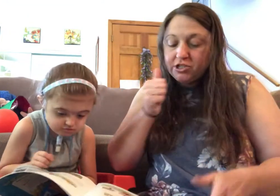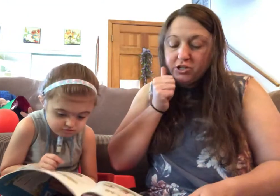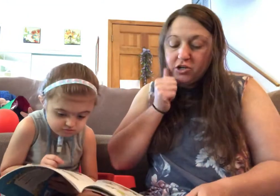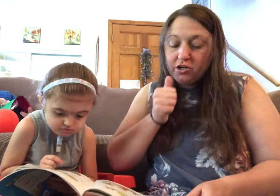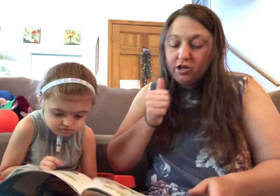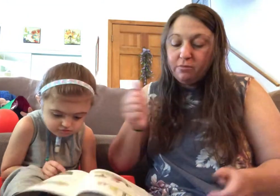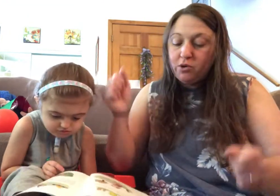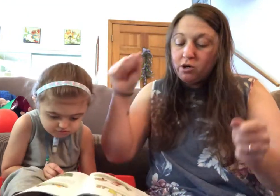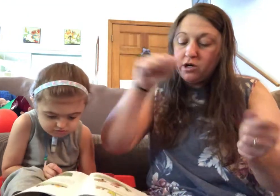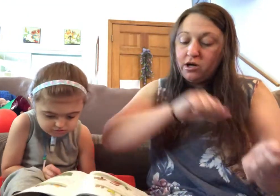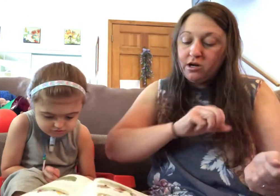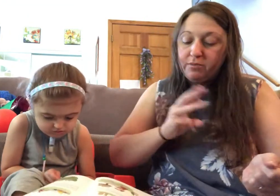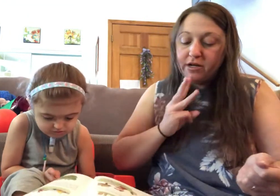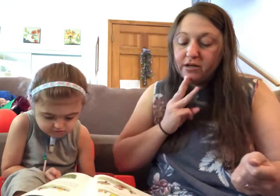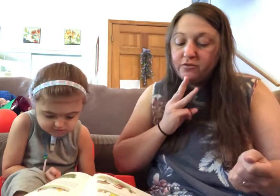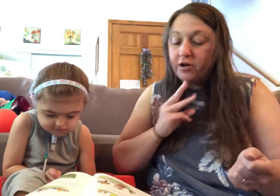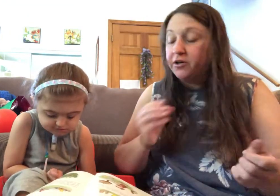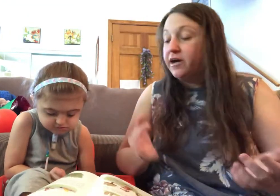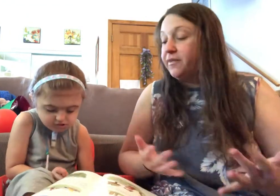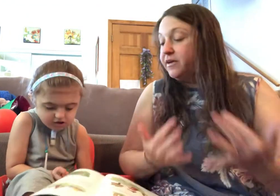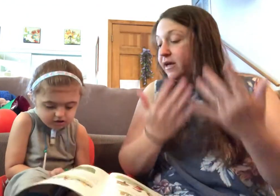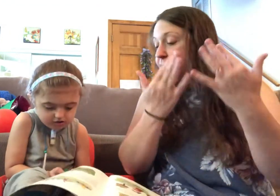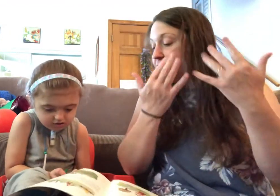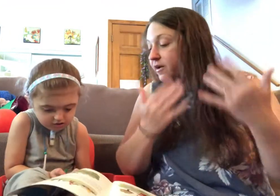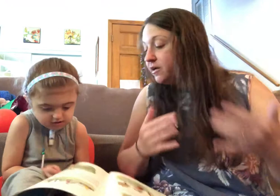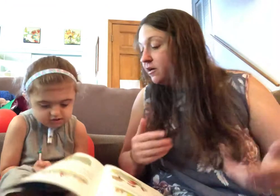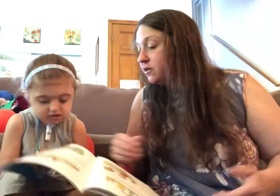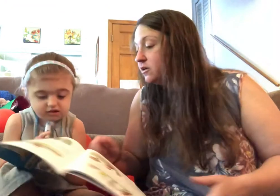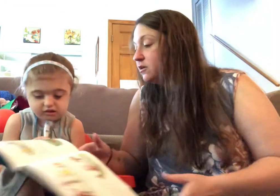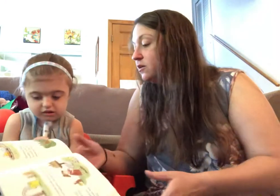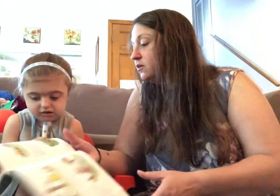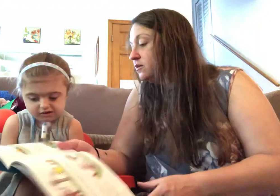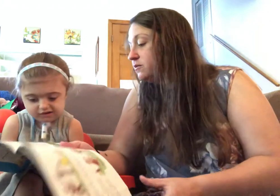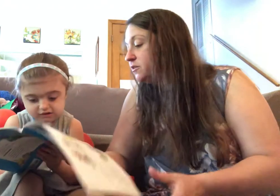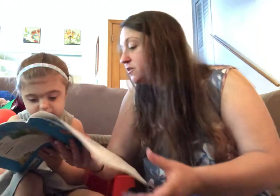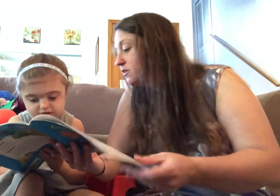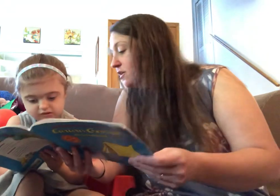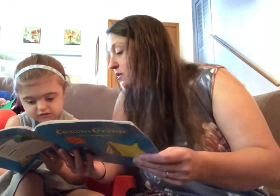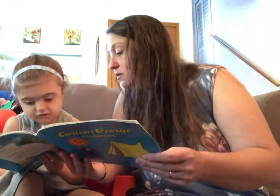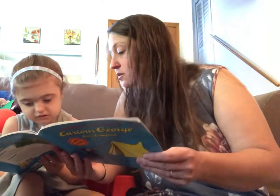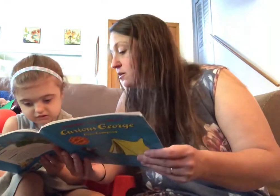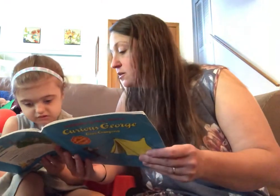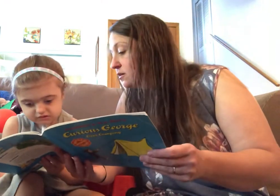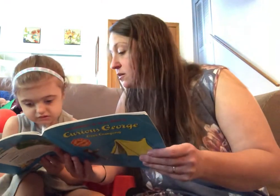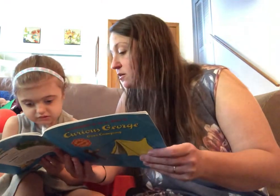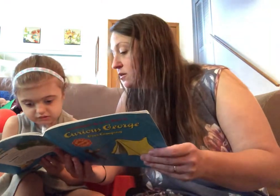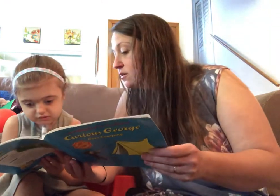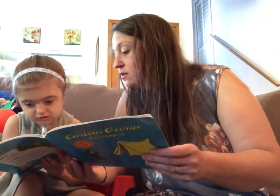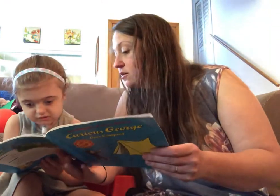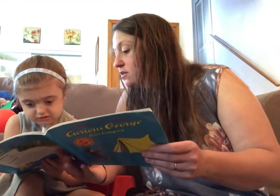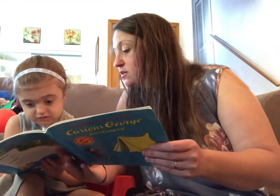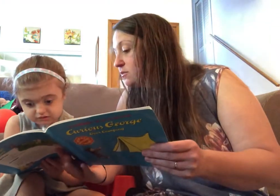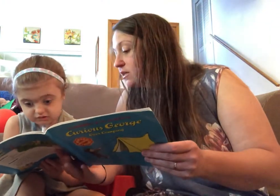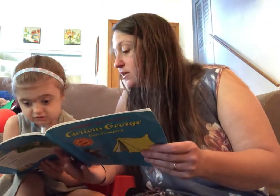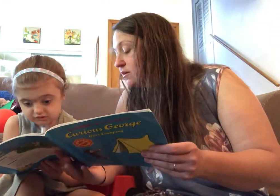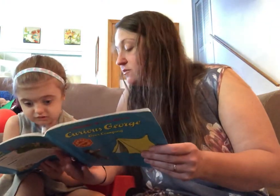a girl pour her bucket of water on the campfire. What do you see there? Some leaves